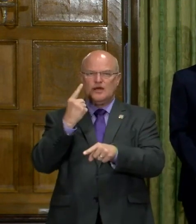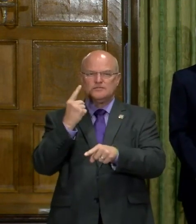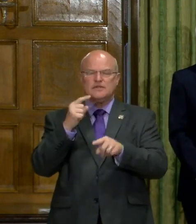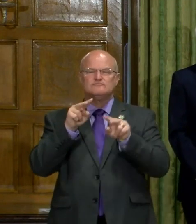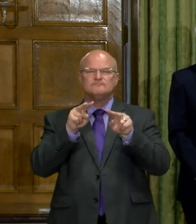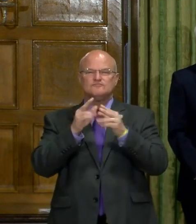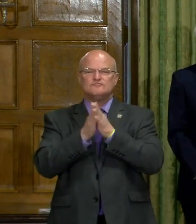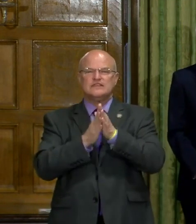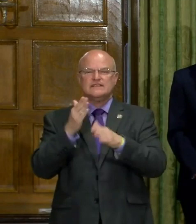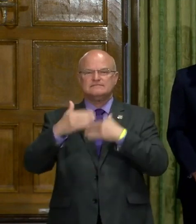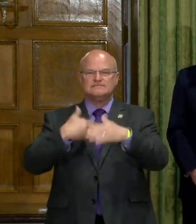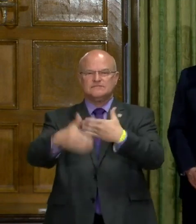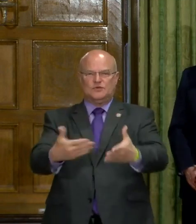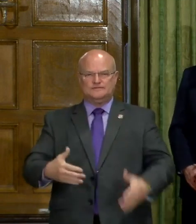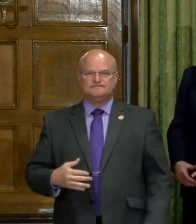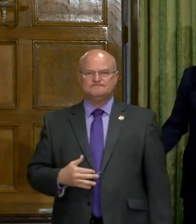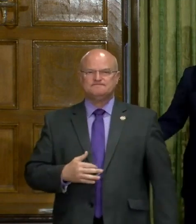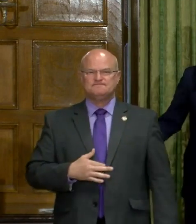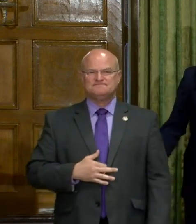and we're looking forward to getting this going.